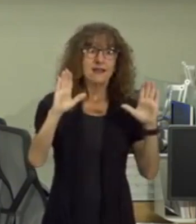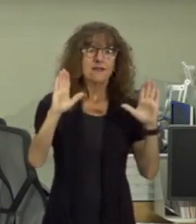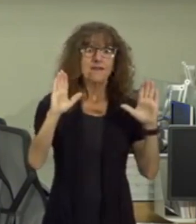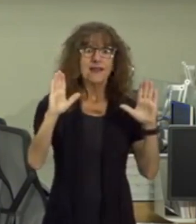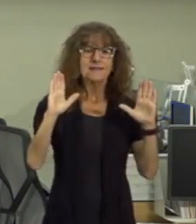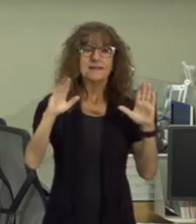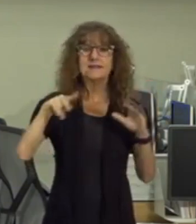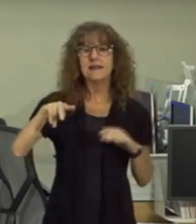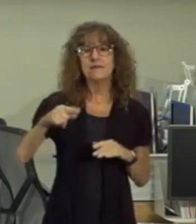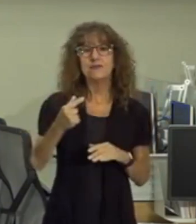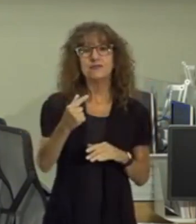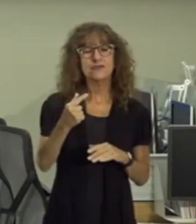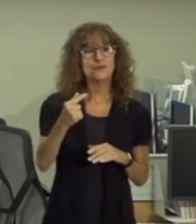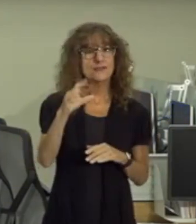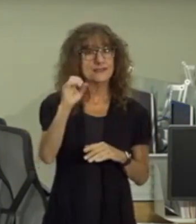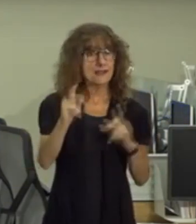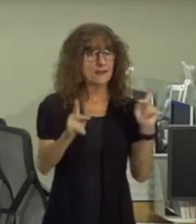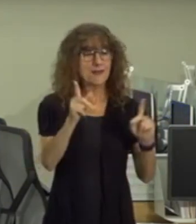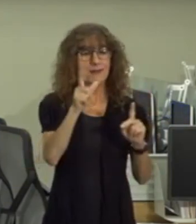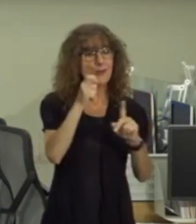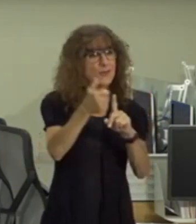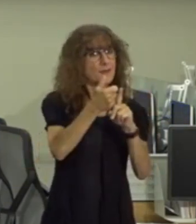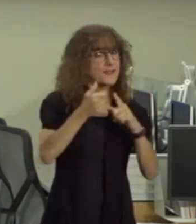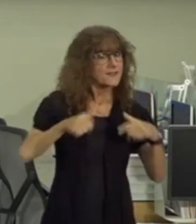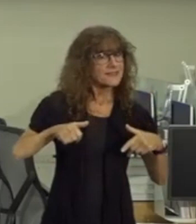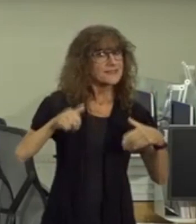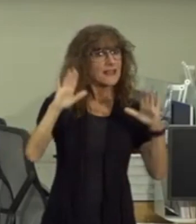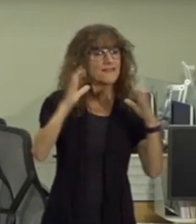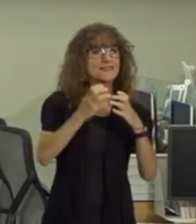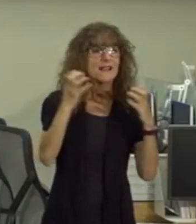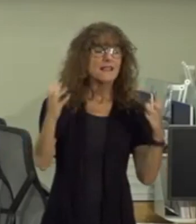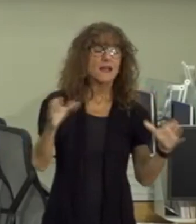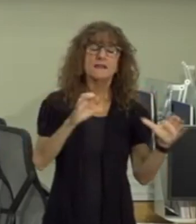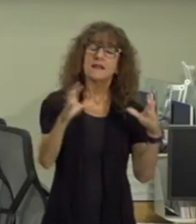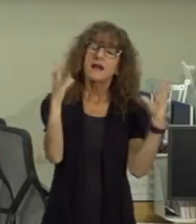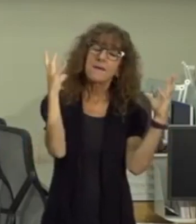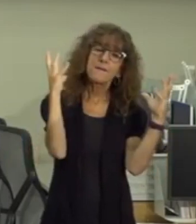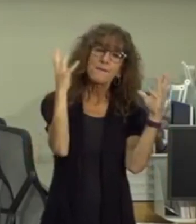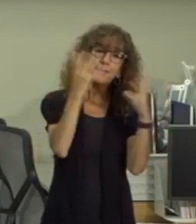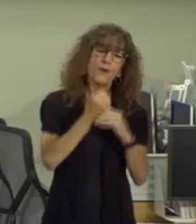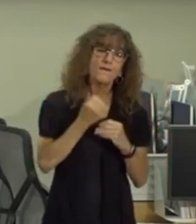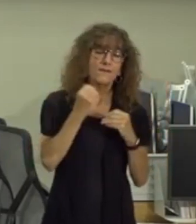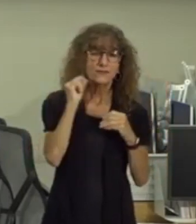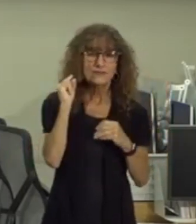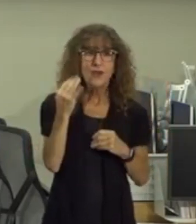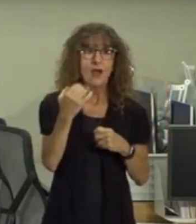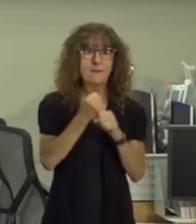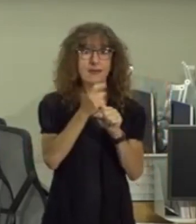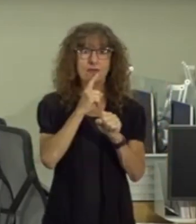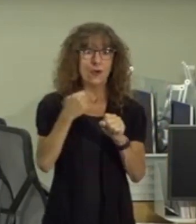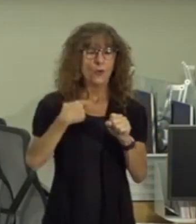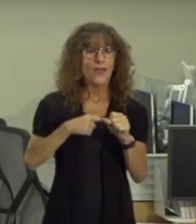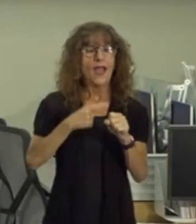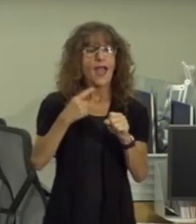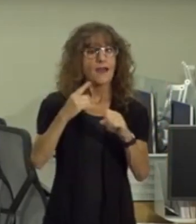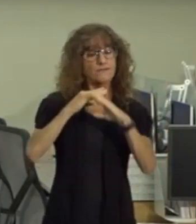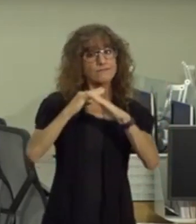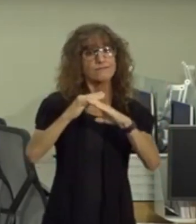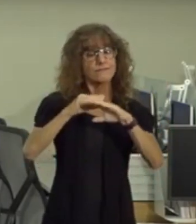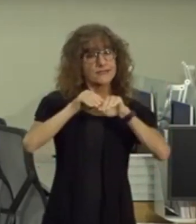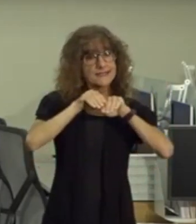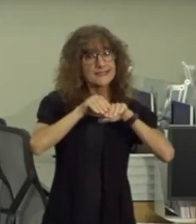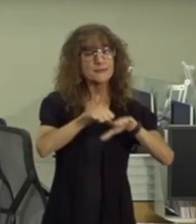of Prince Georgians who have sacrificed so greatly and who've done so beautiful to make sure that we have stopped the spread